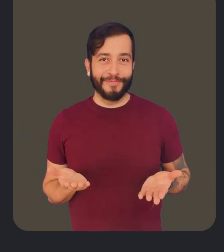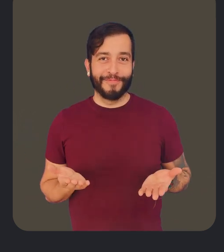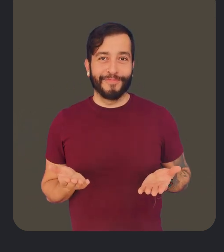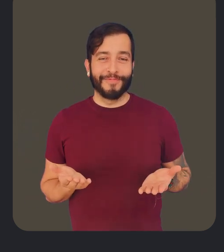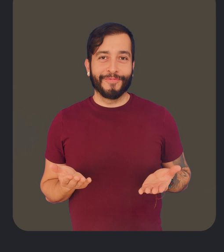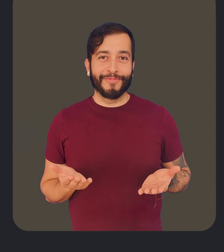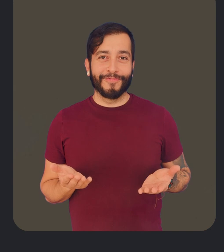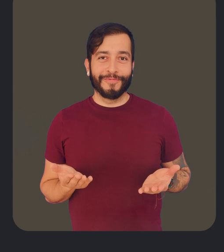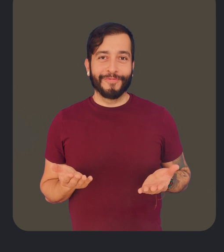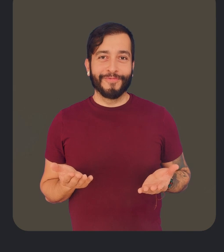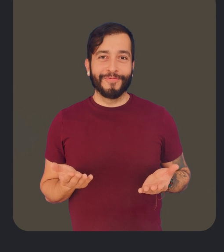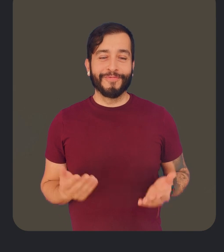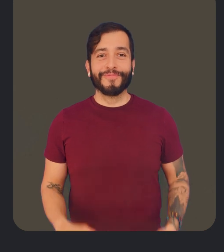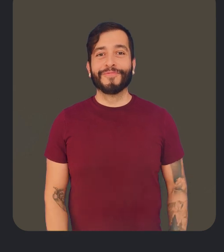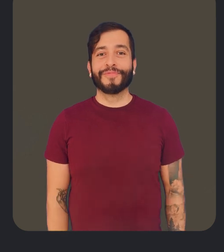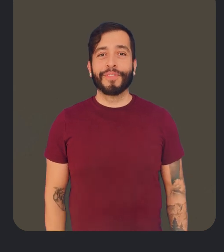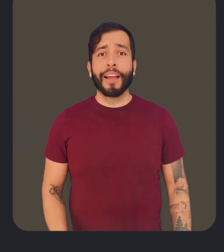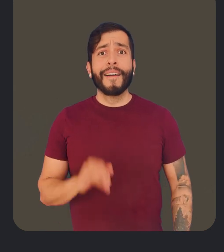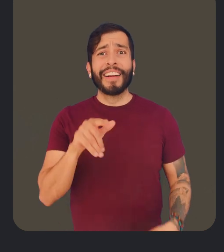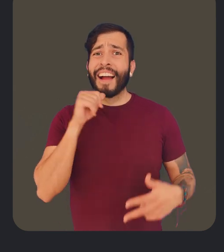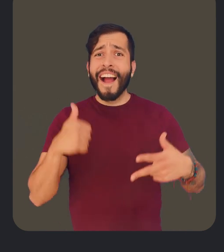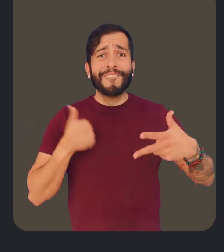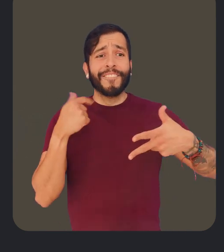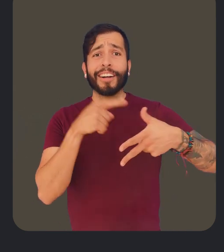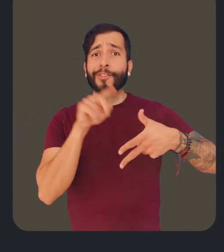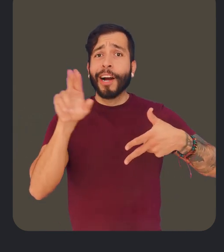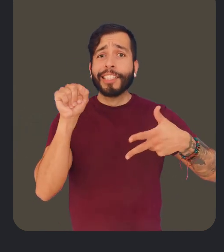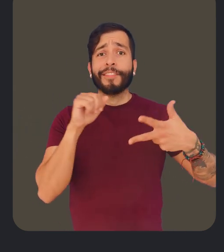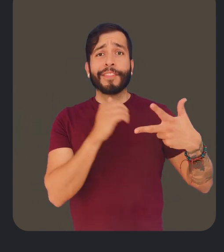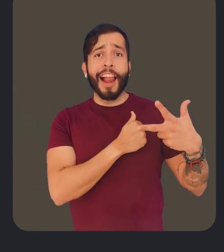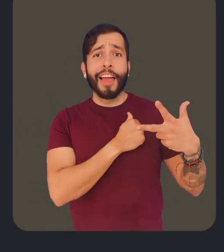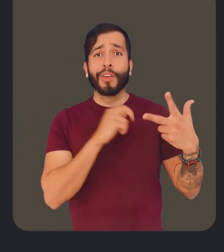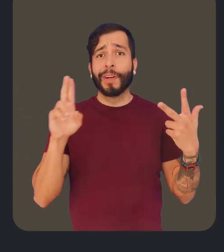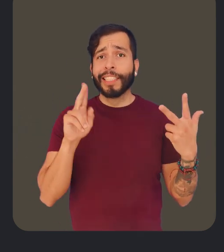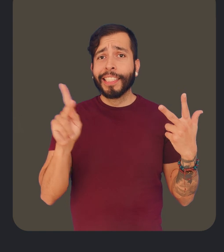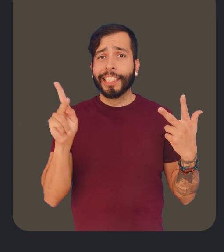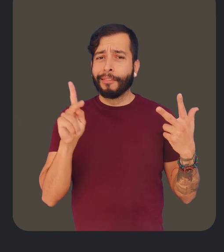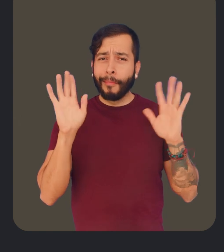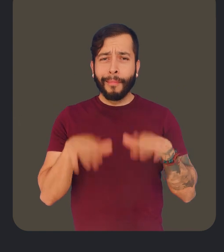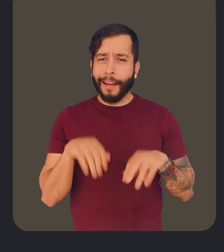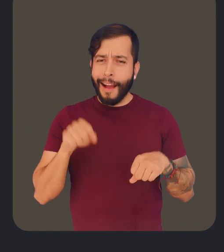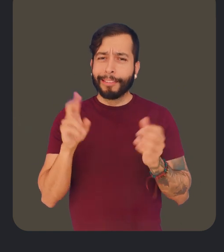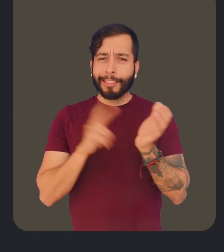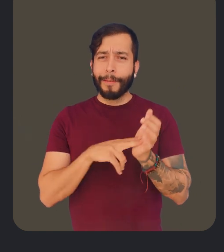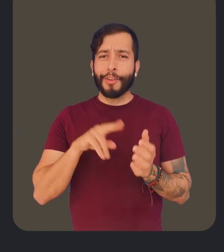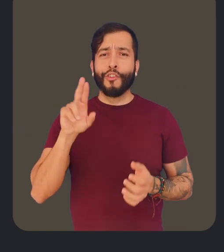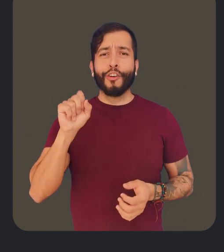A11YTT. And if you're located outside of the U.S., Canada, or the U.K., you can still sign up for user